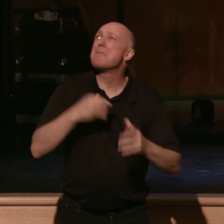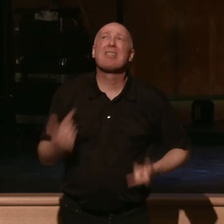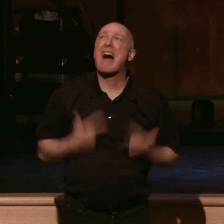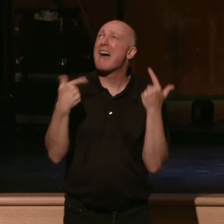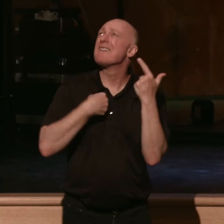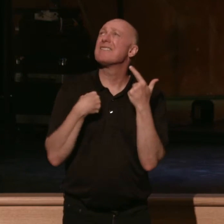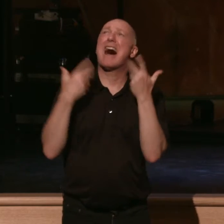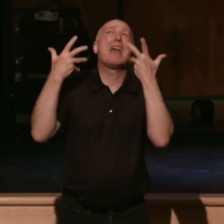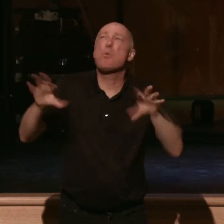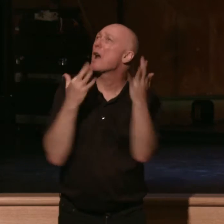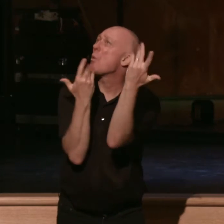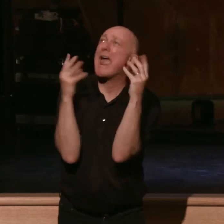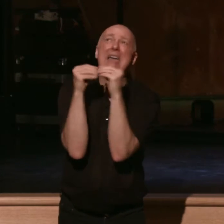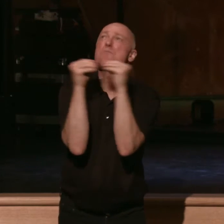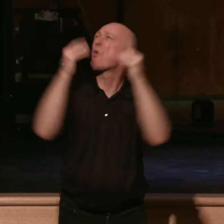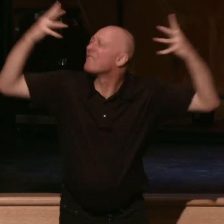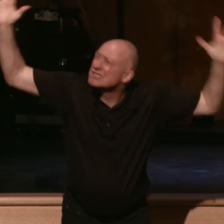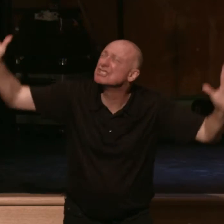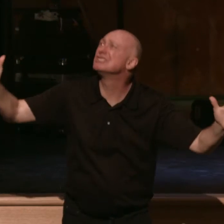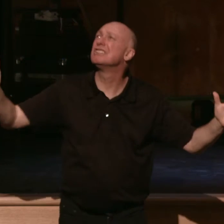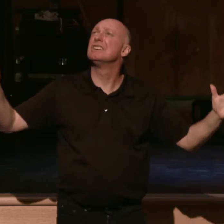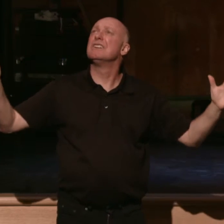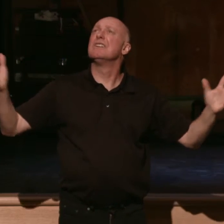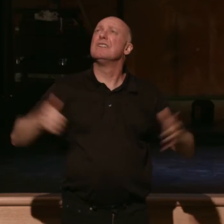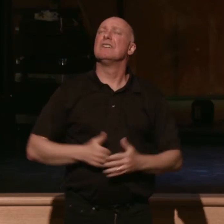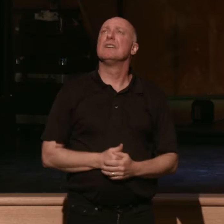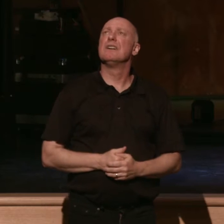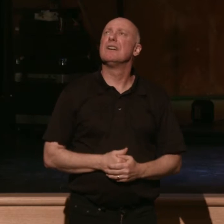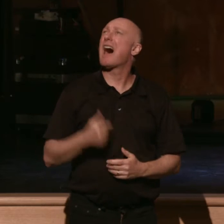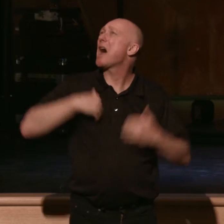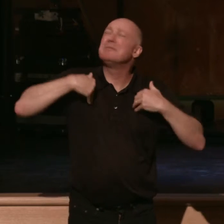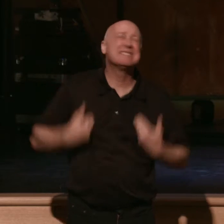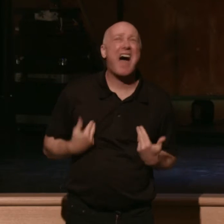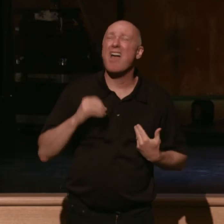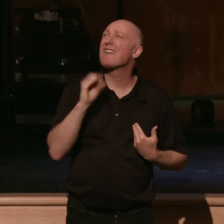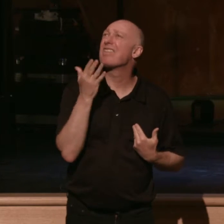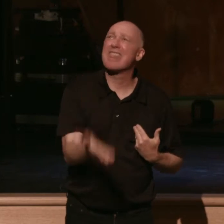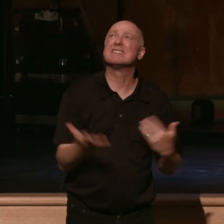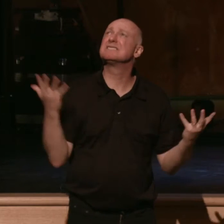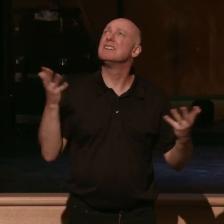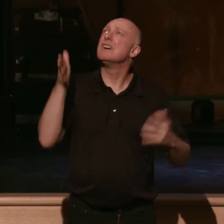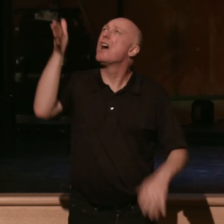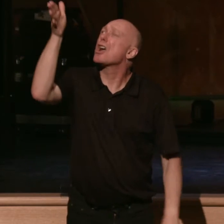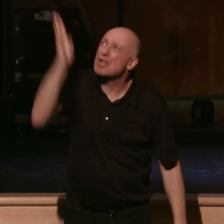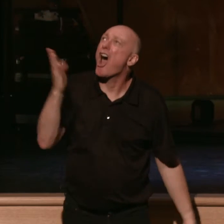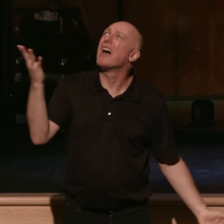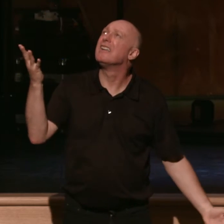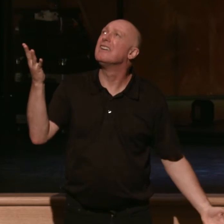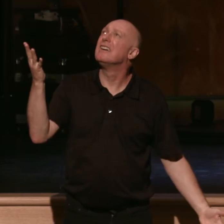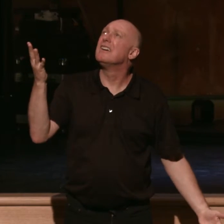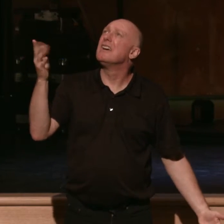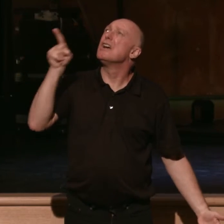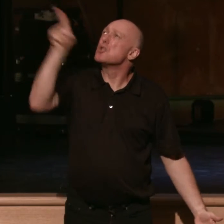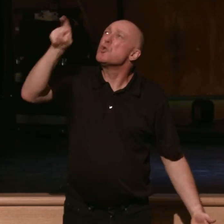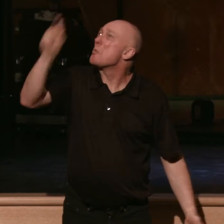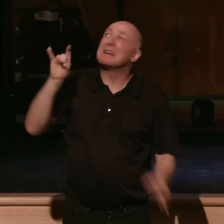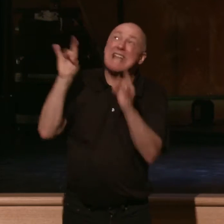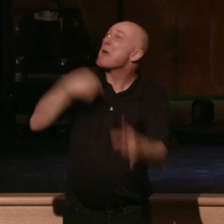wanna wait anymore. I'm tired of this. God, you must hate me. Or even